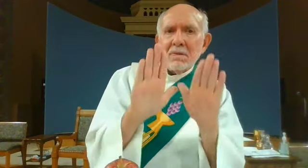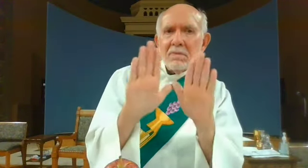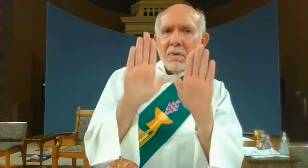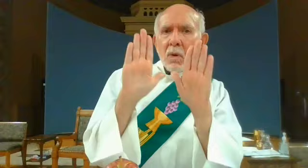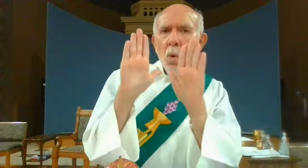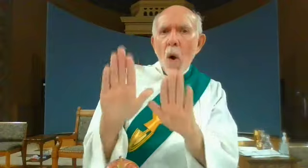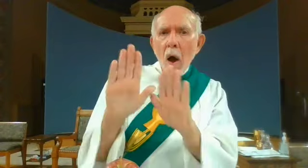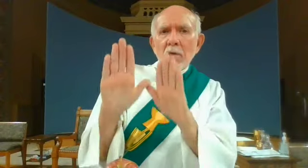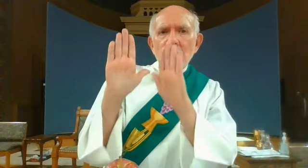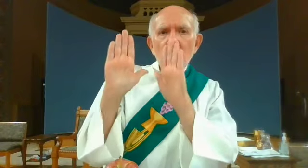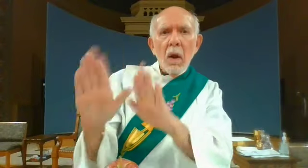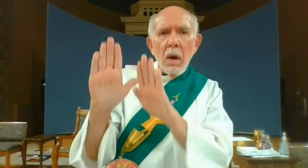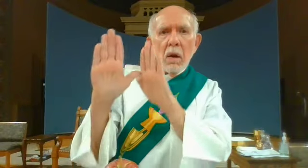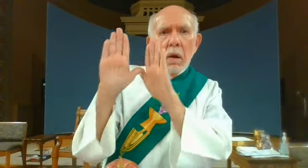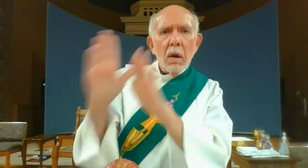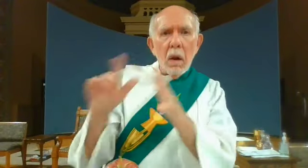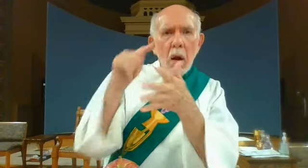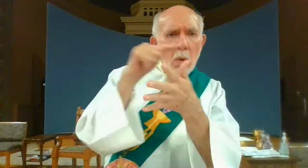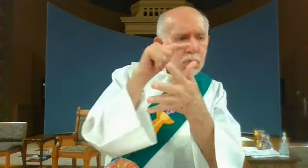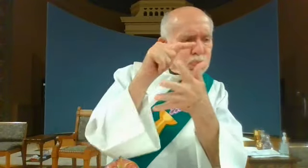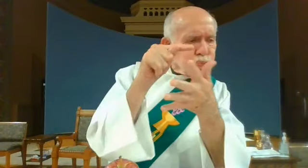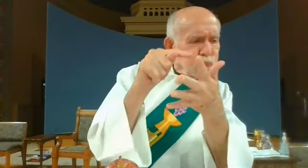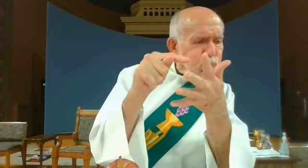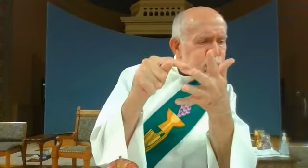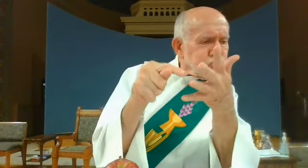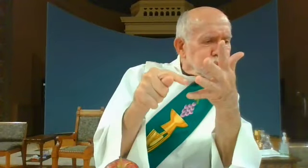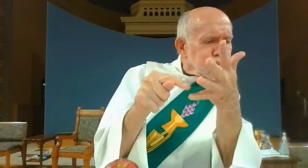they increase to excellence and